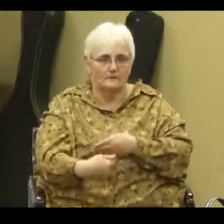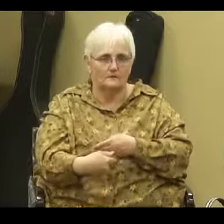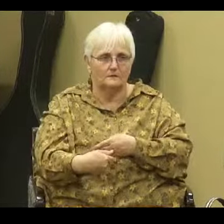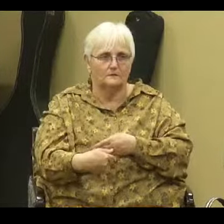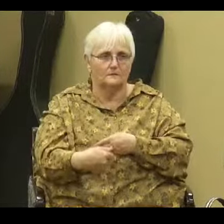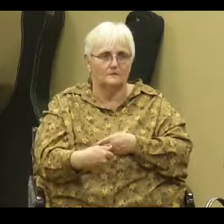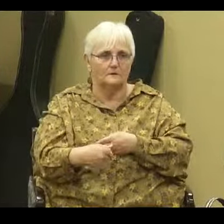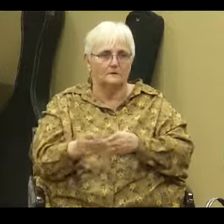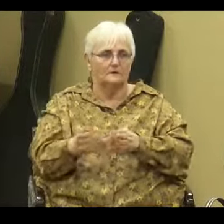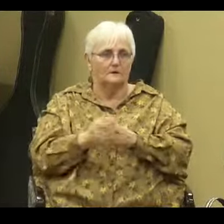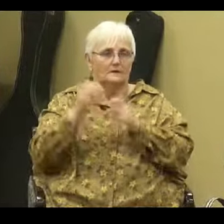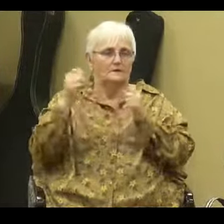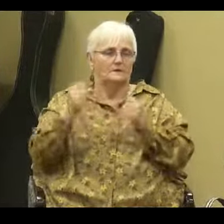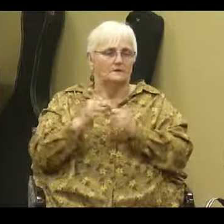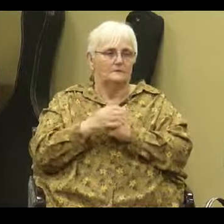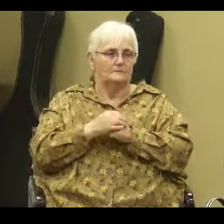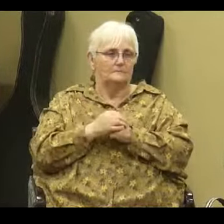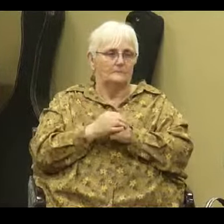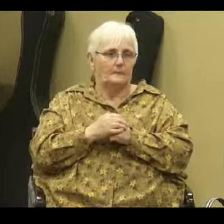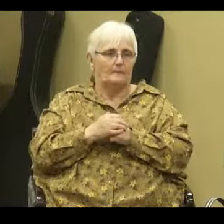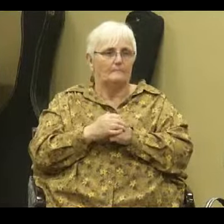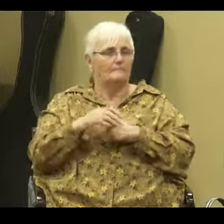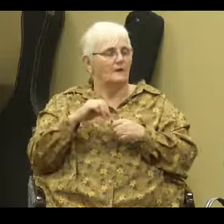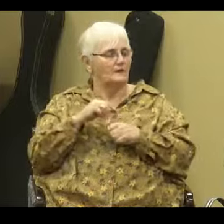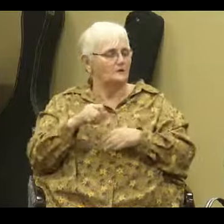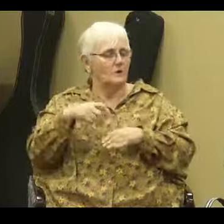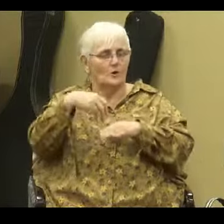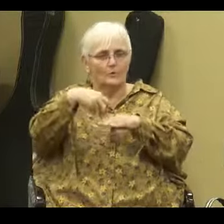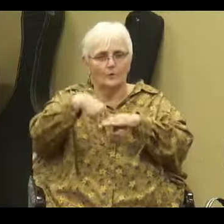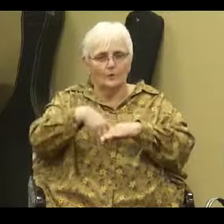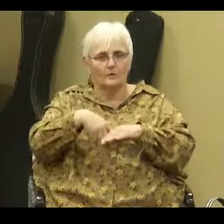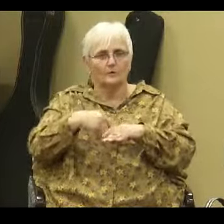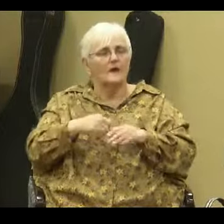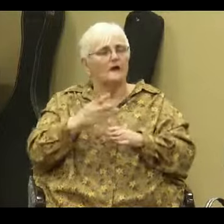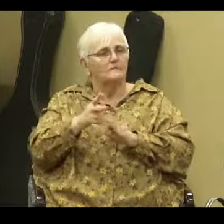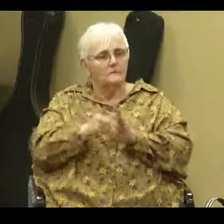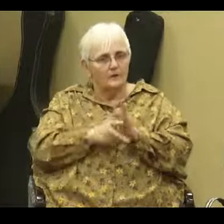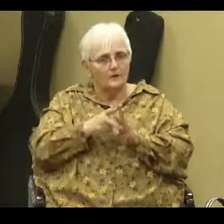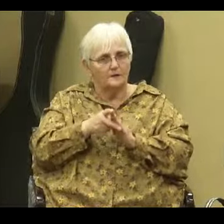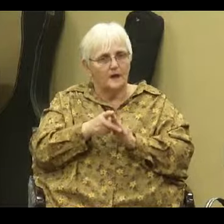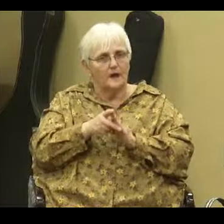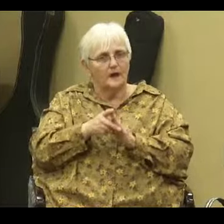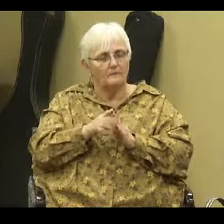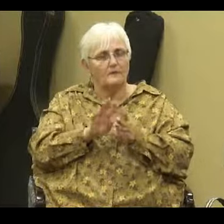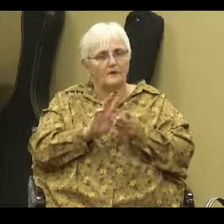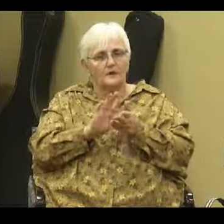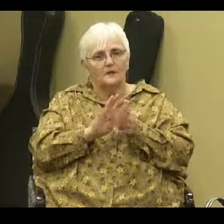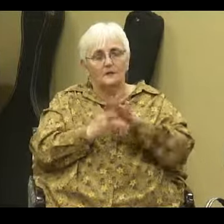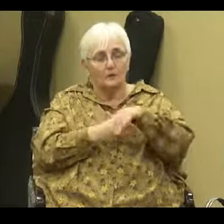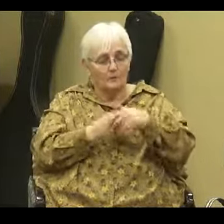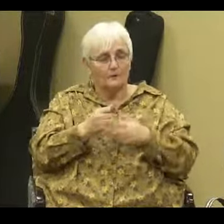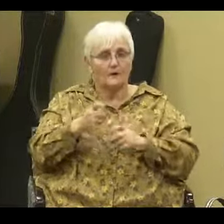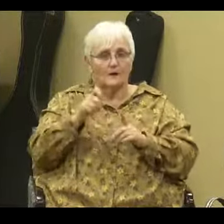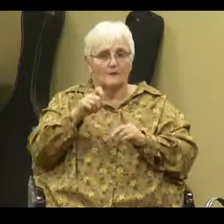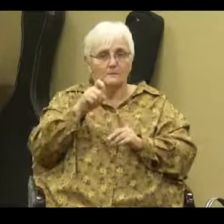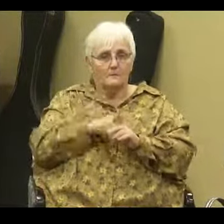Hallelujah. It's not rooted. See, after a time there will be tribulation and persecution for everyone that can say it.